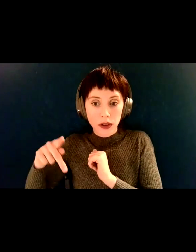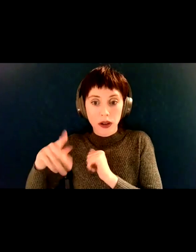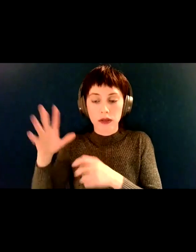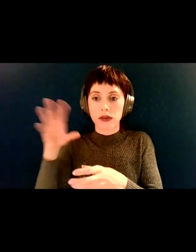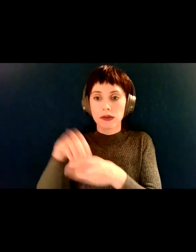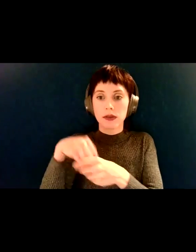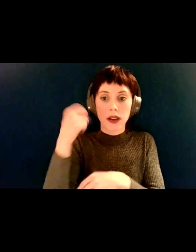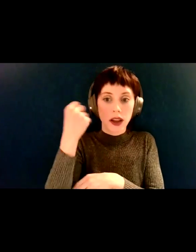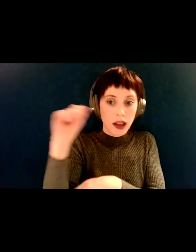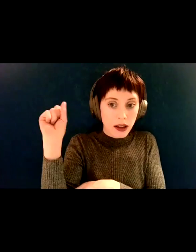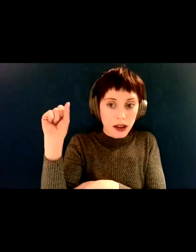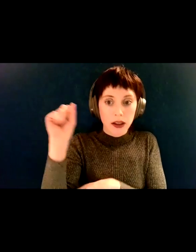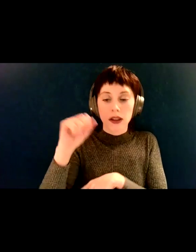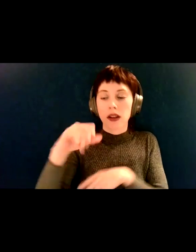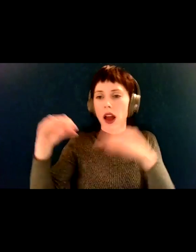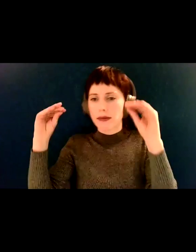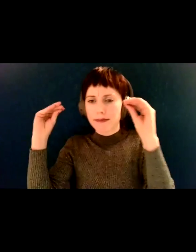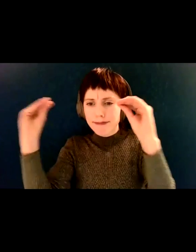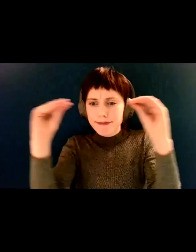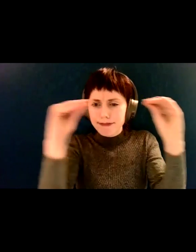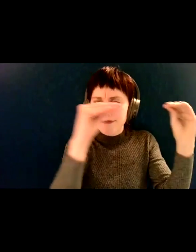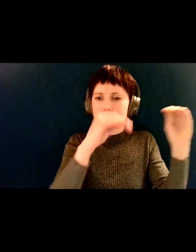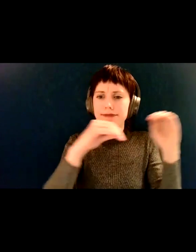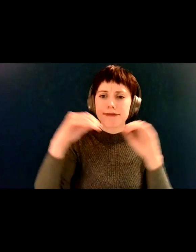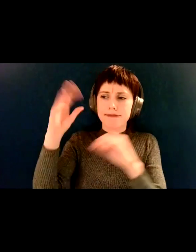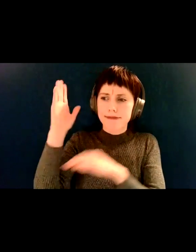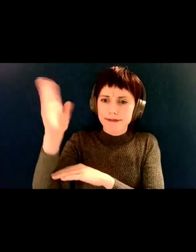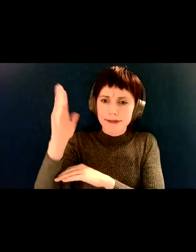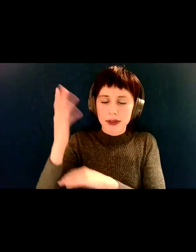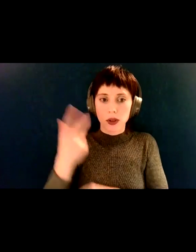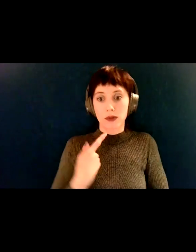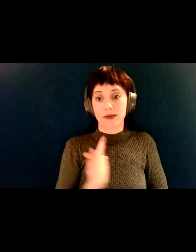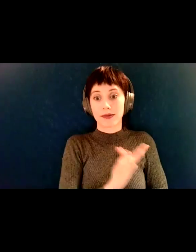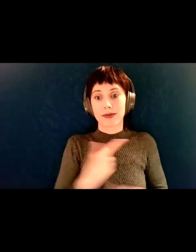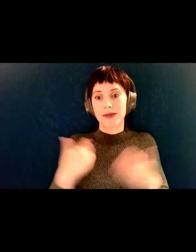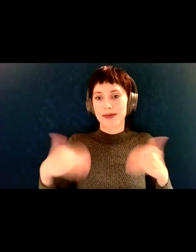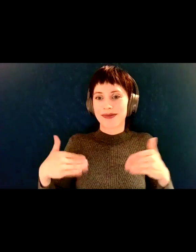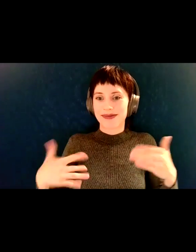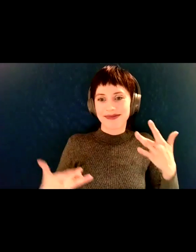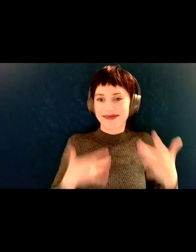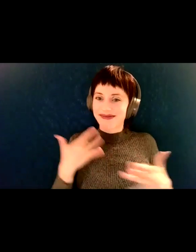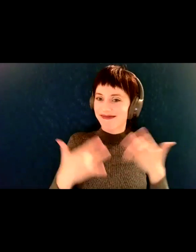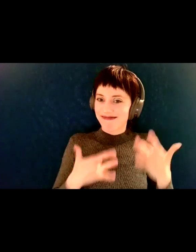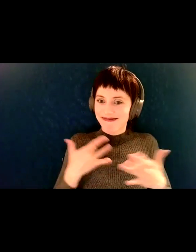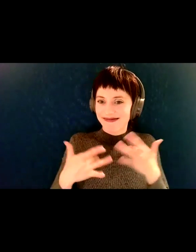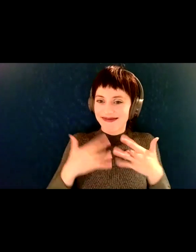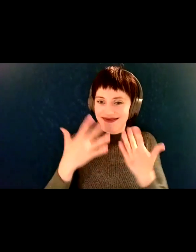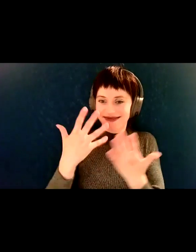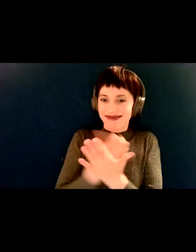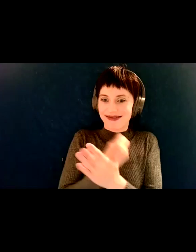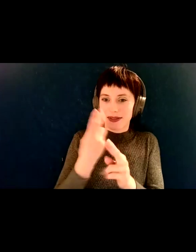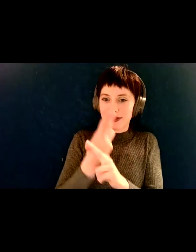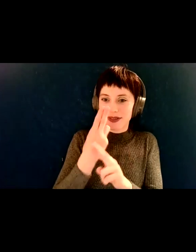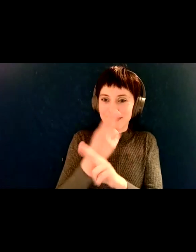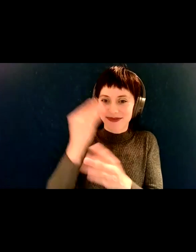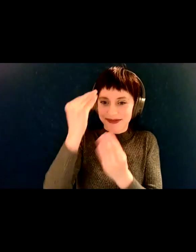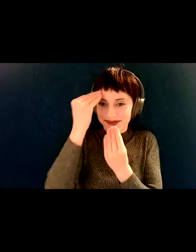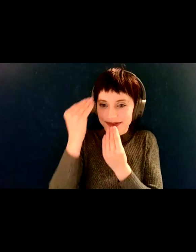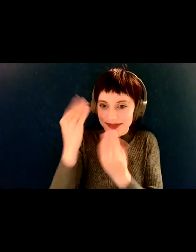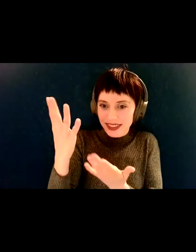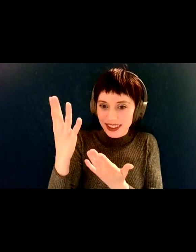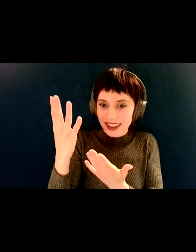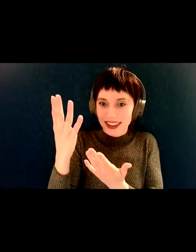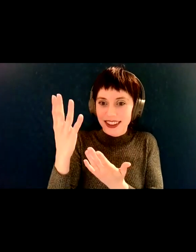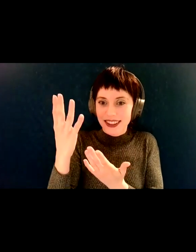work and presentations and other things like that. So we ourselves are really excited about getting to use this, this information. And, and we're